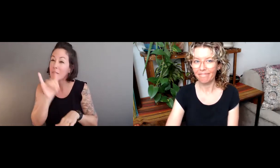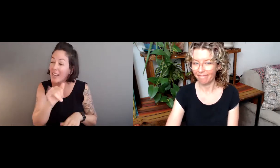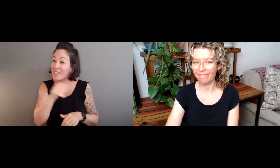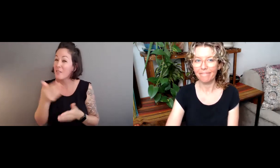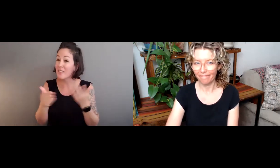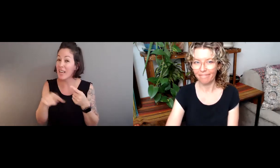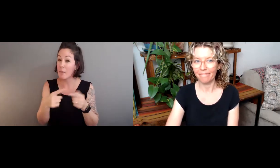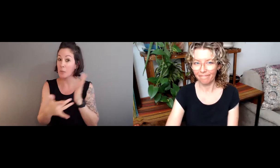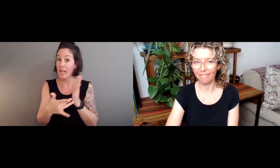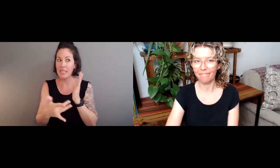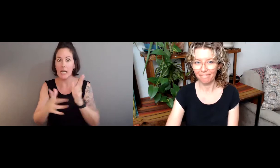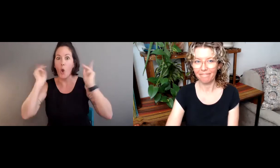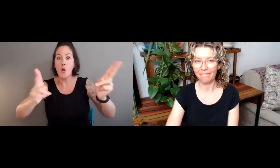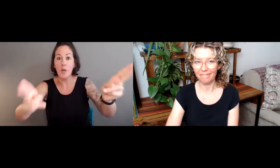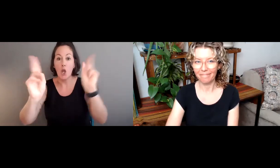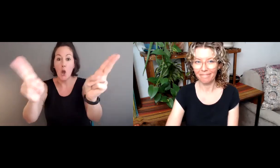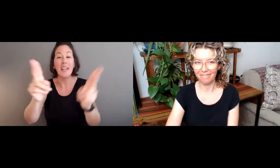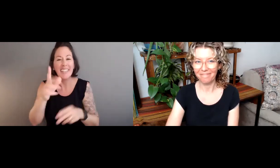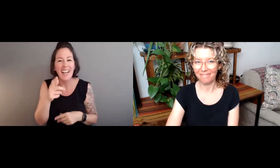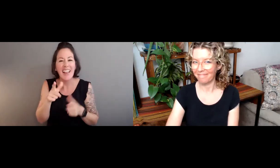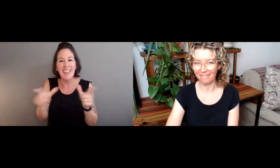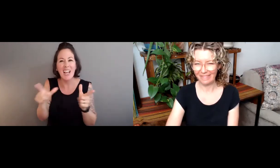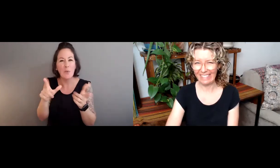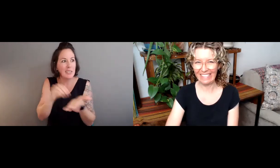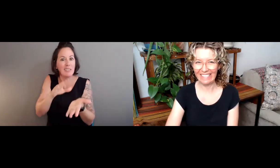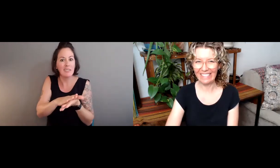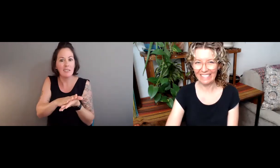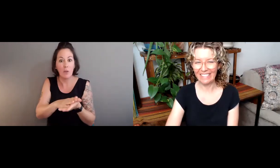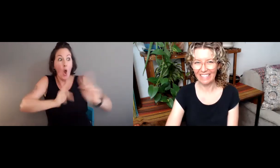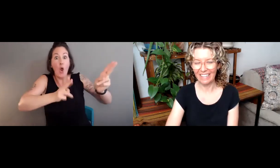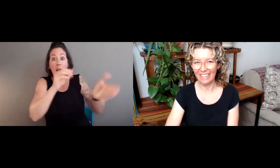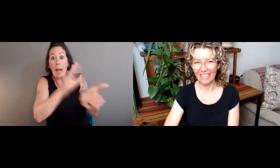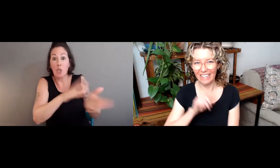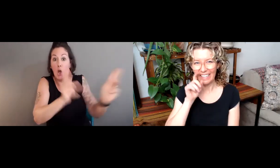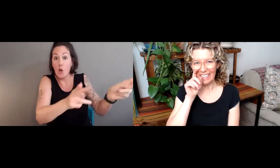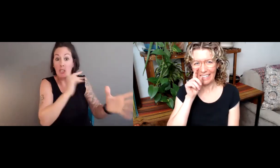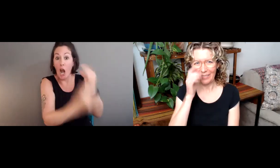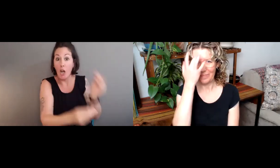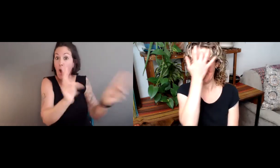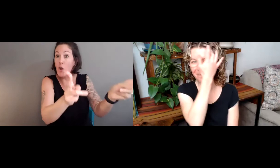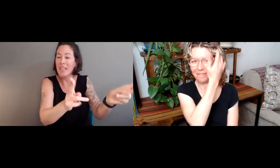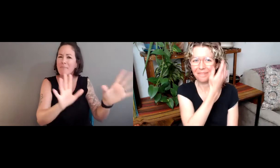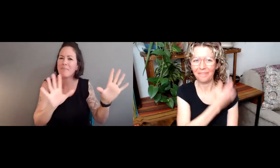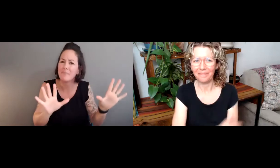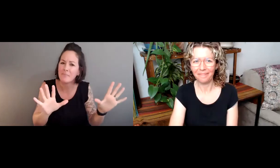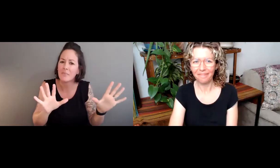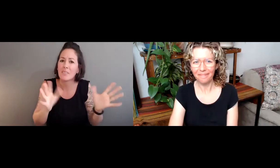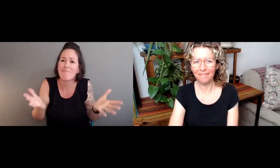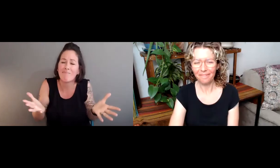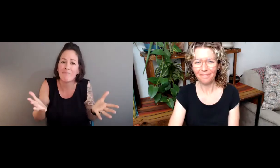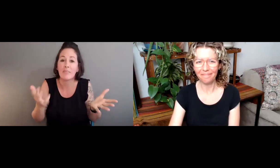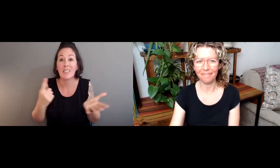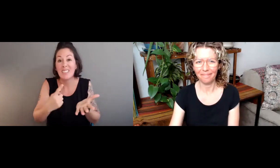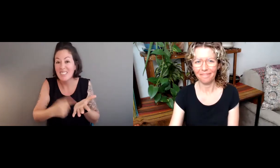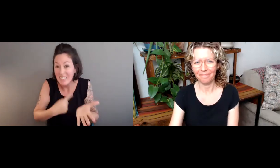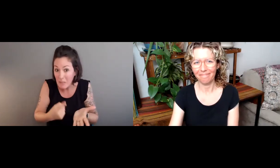reflectiveness, and to go slowly. Which is another thing about tech, is that tech is always evolving. And it's like, hurry up and